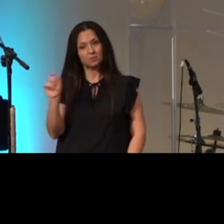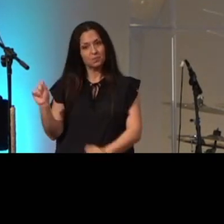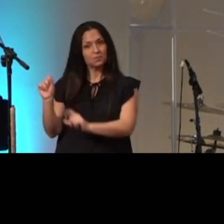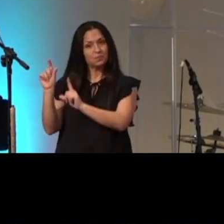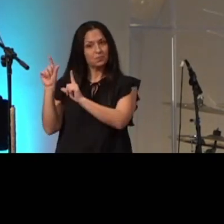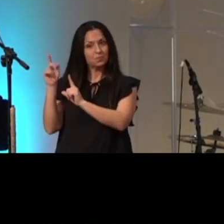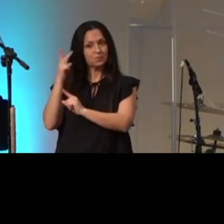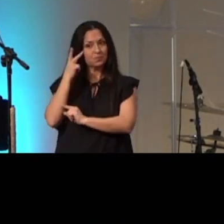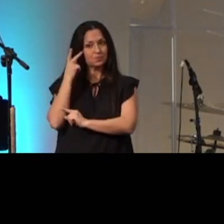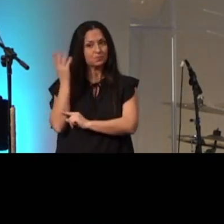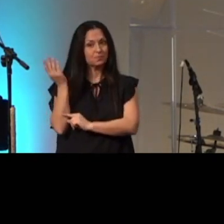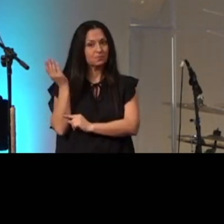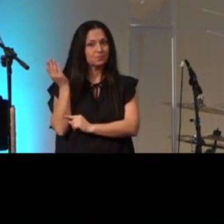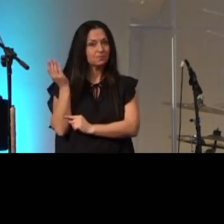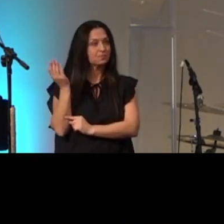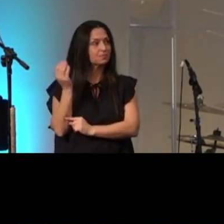screen